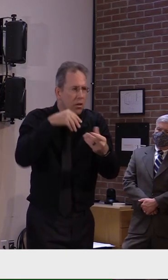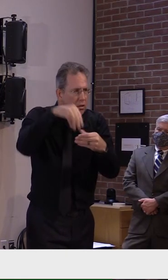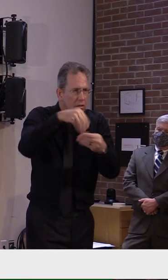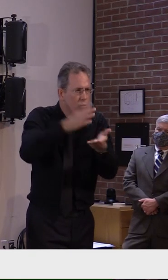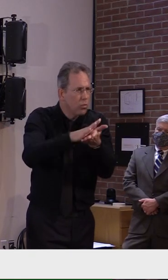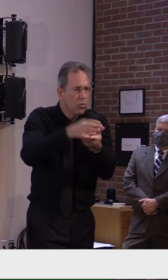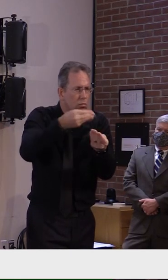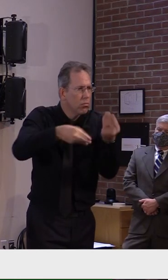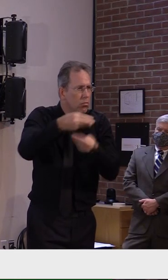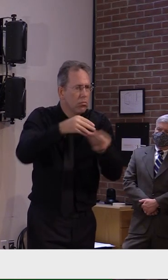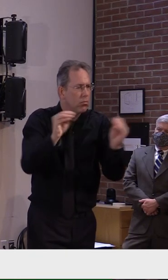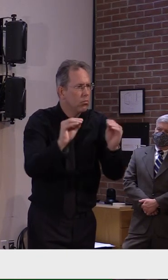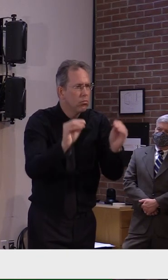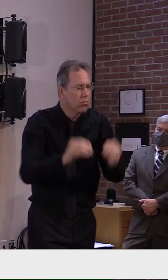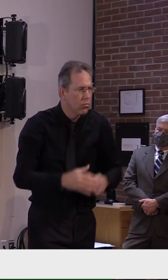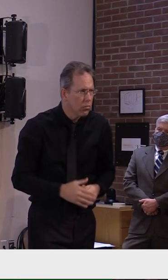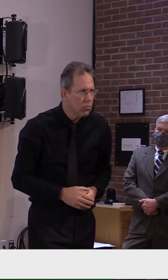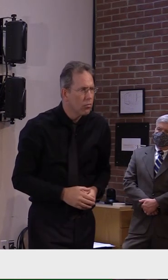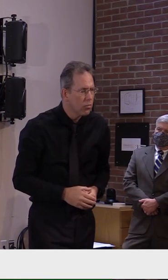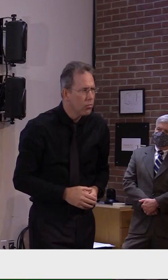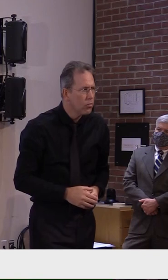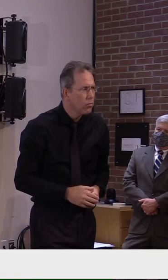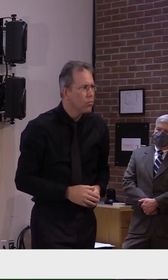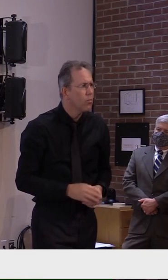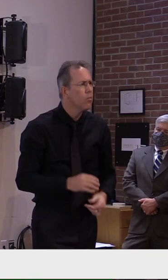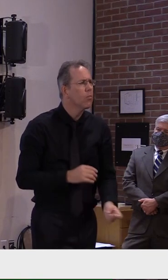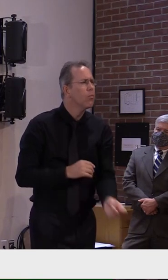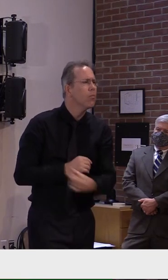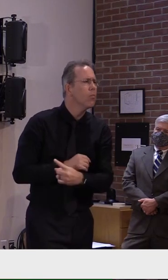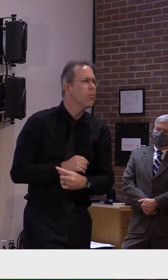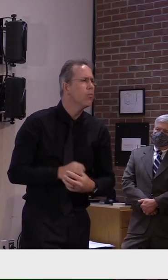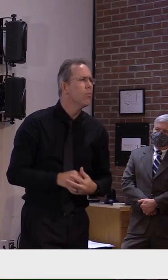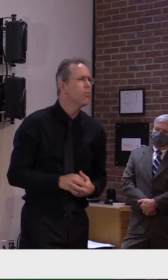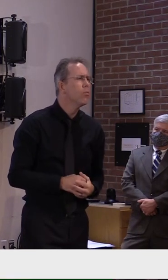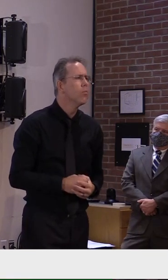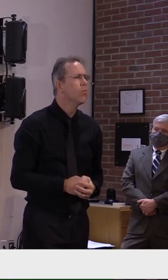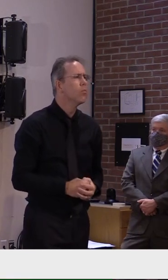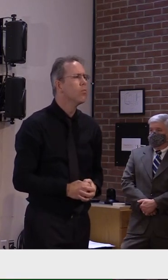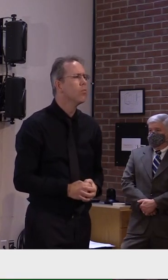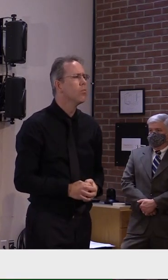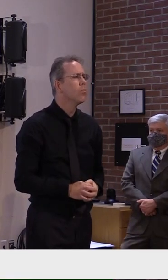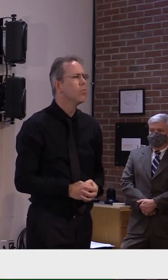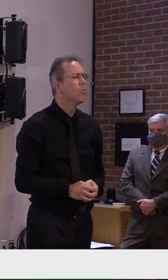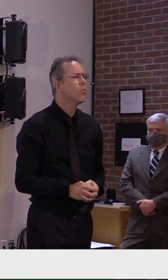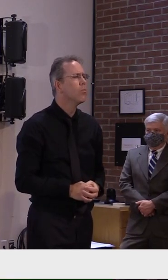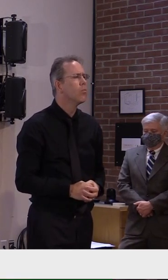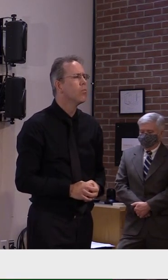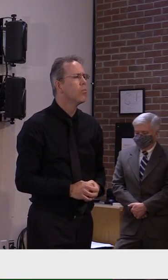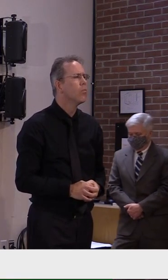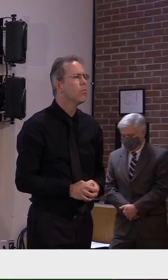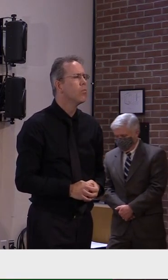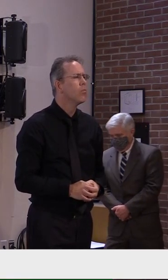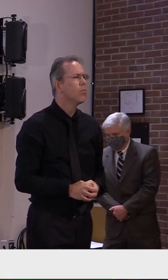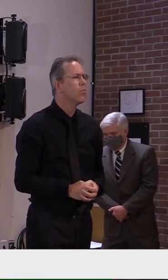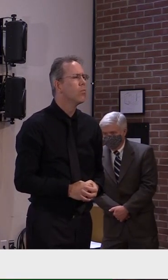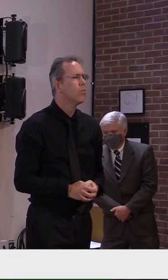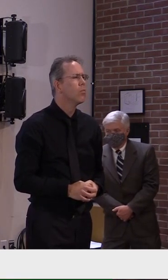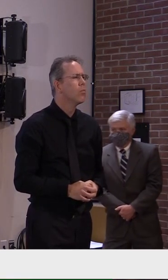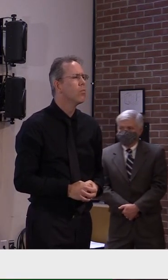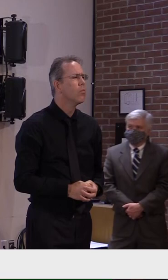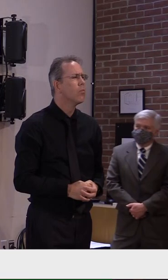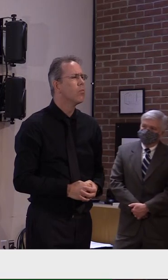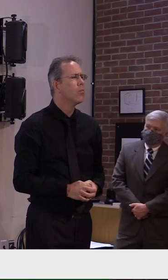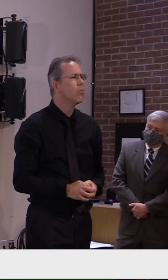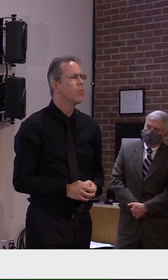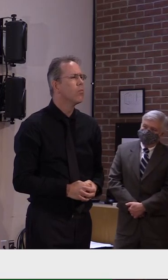that data and will that data kind of be reported through the mechanisms that we already have for you know school